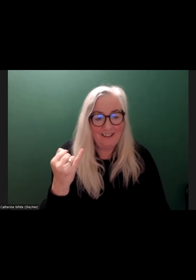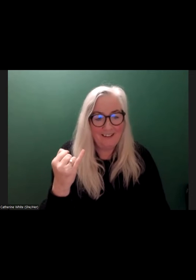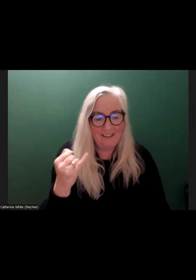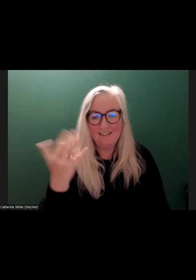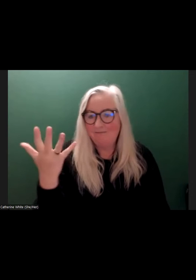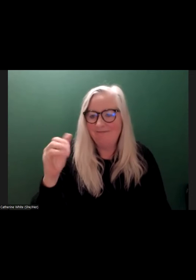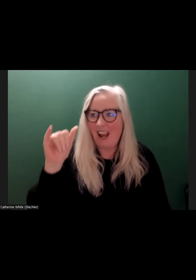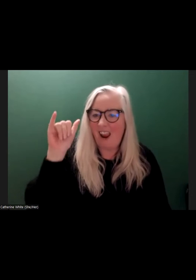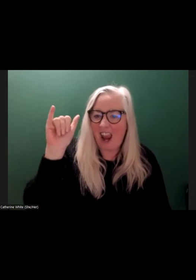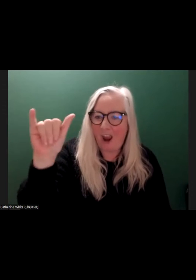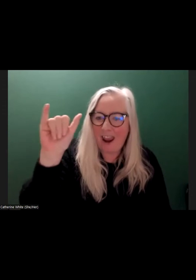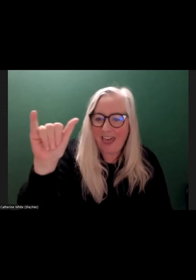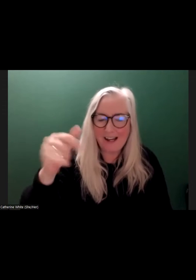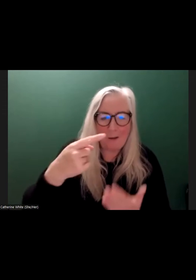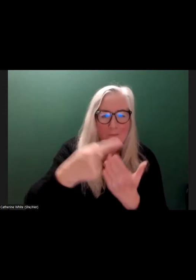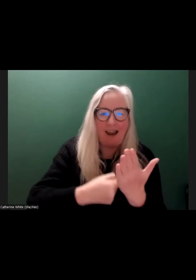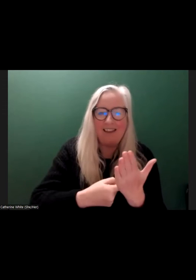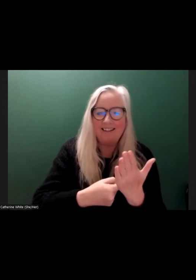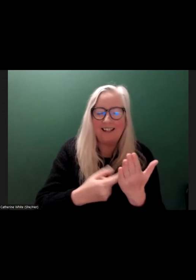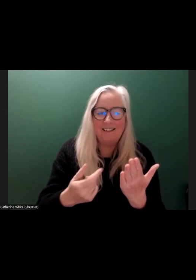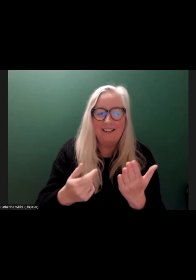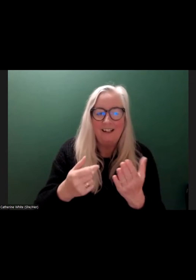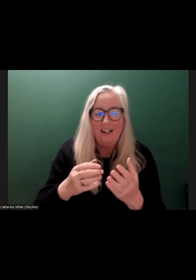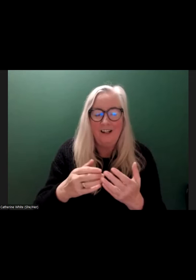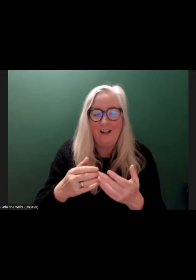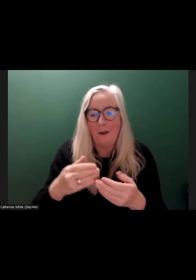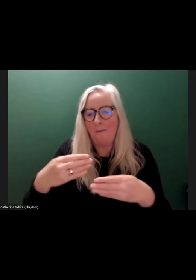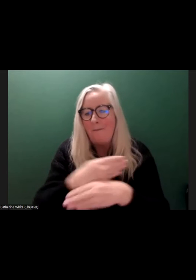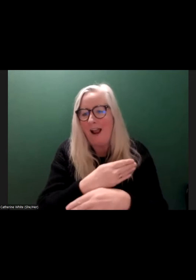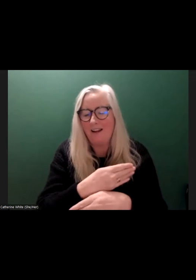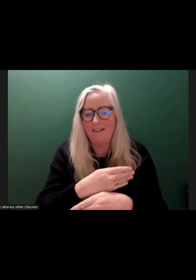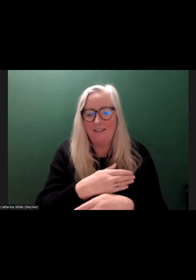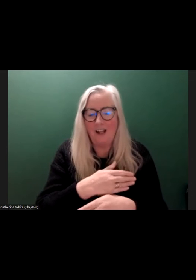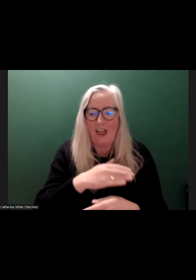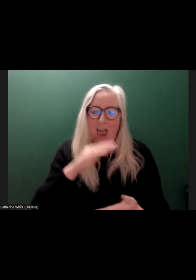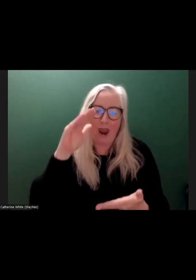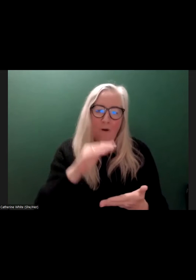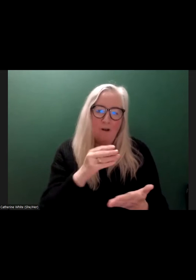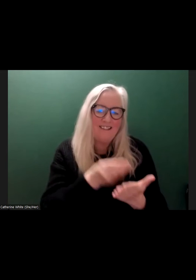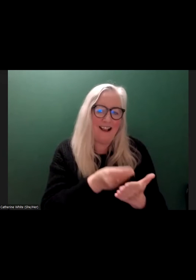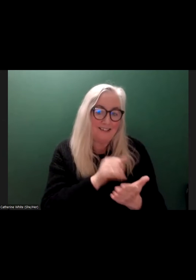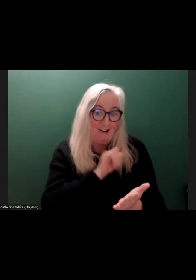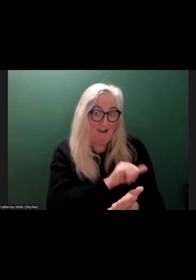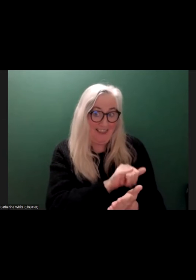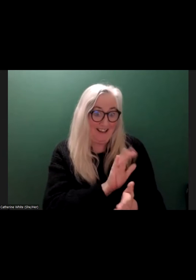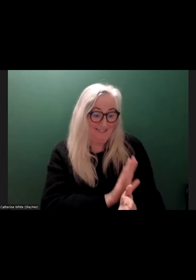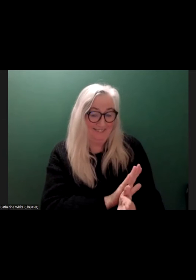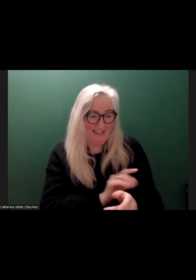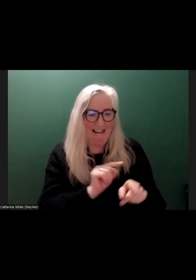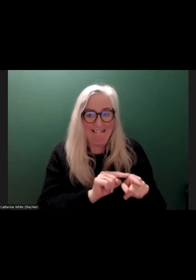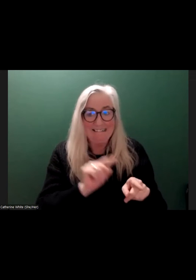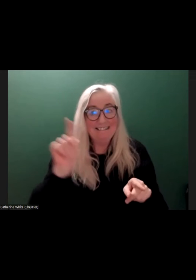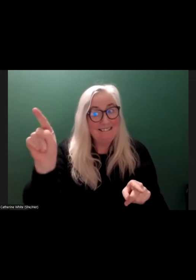Airlines... Airline policy and aviation policy were shaped by a low-cost... A certain low-cost airline. know? Well, that would be quite